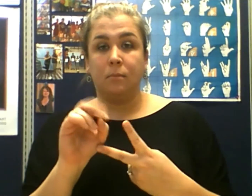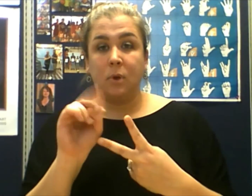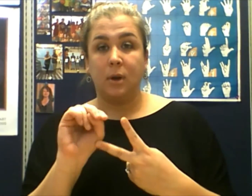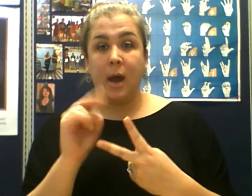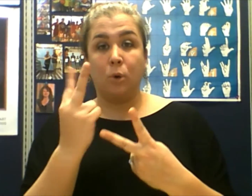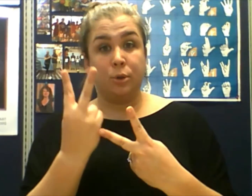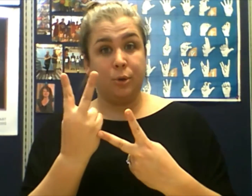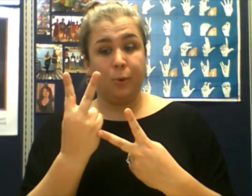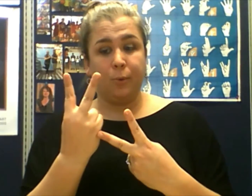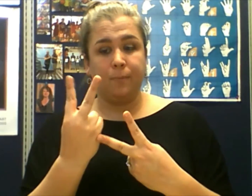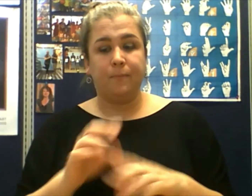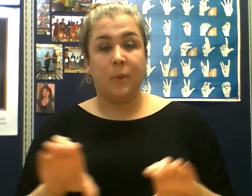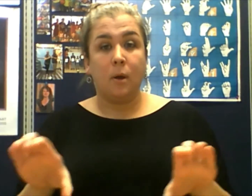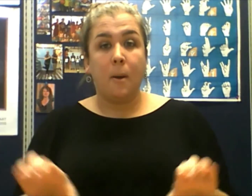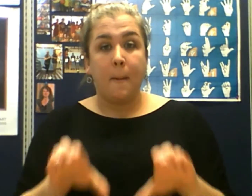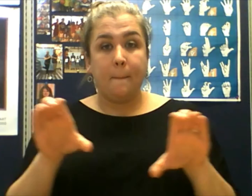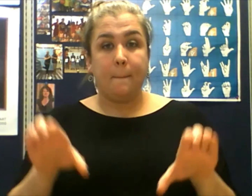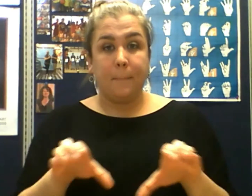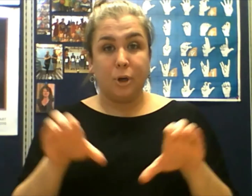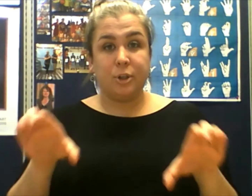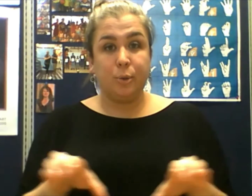Noun 2, pursuit.